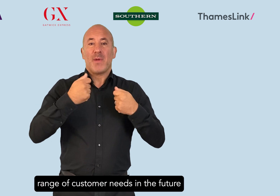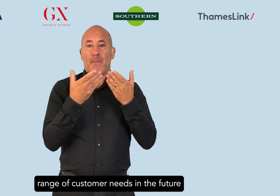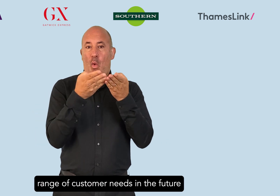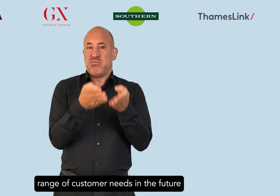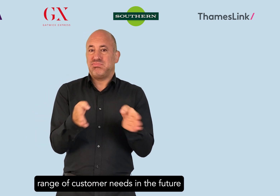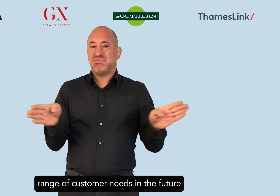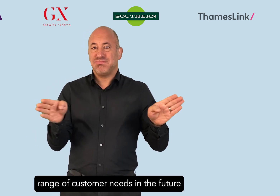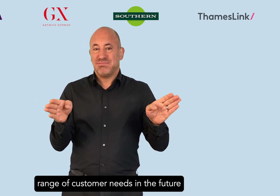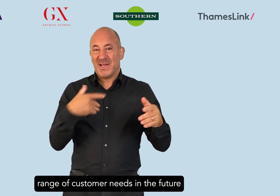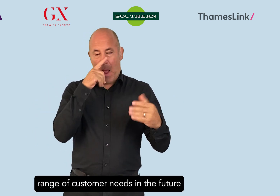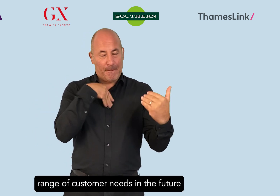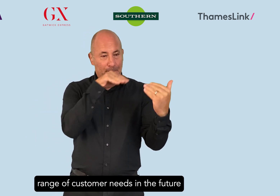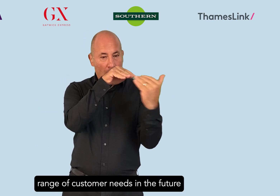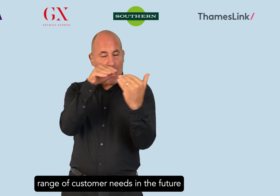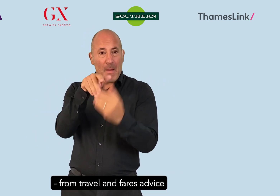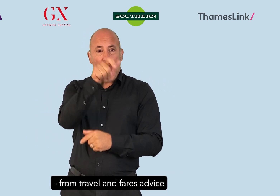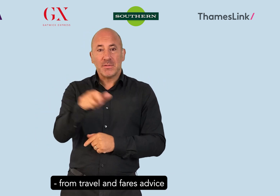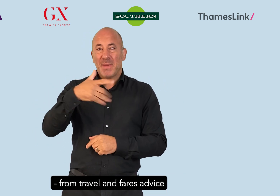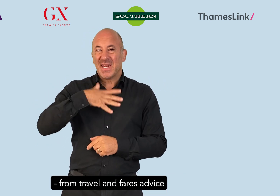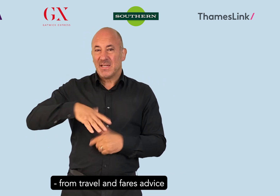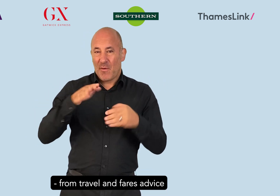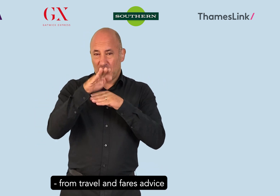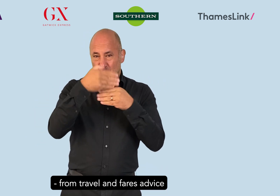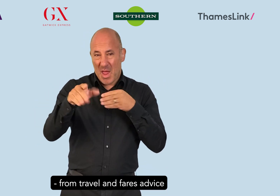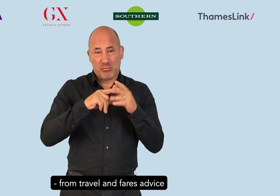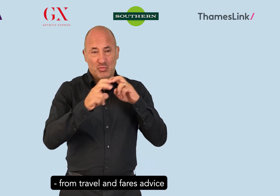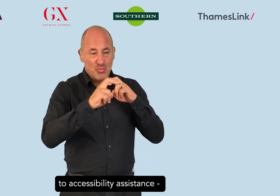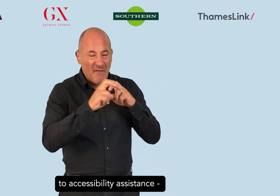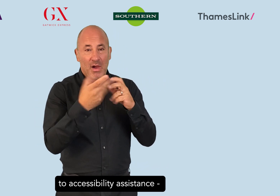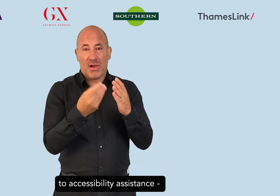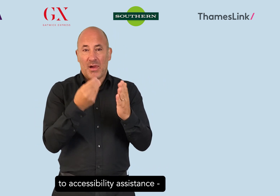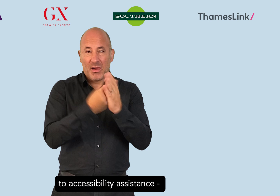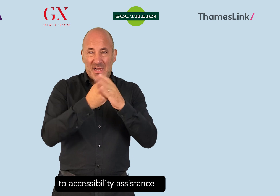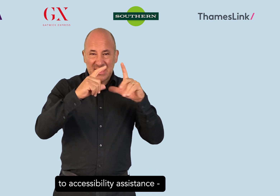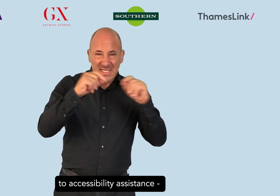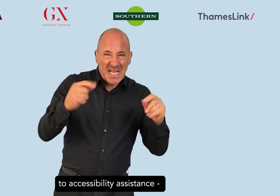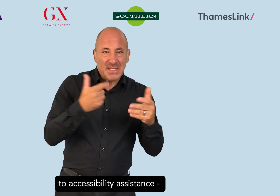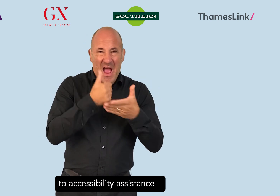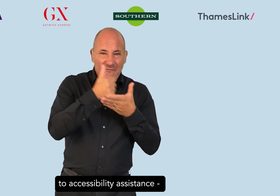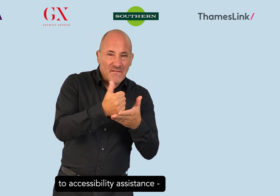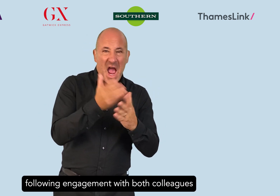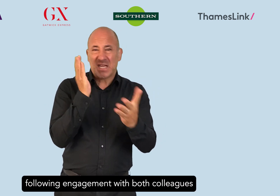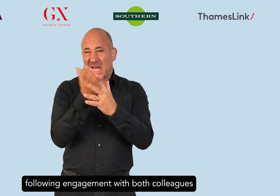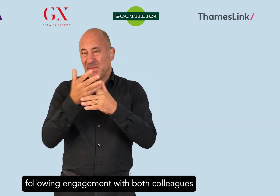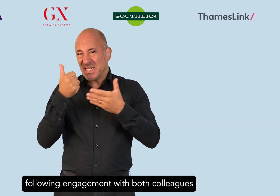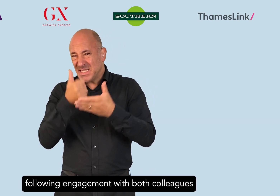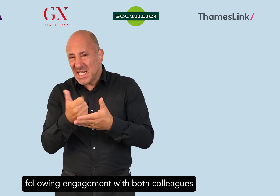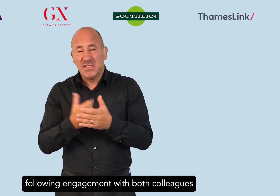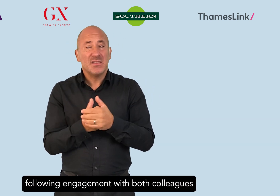range of customer needs in the future, from travel and fares advice to accessibility assistance, following engagement with